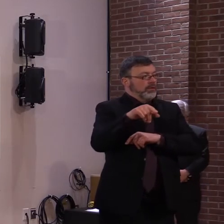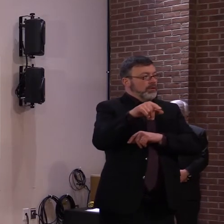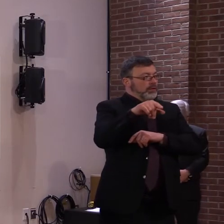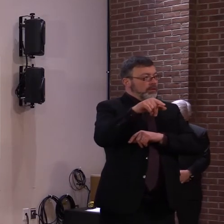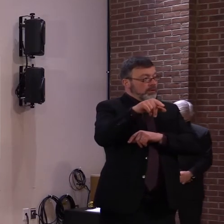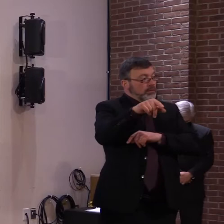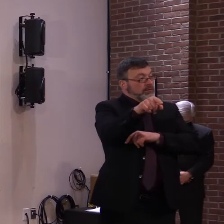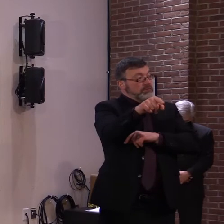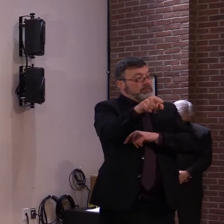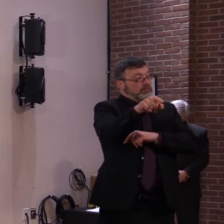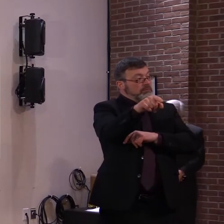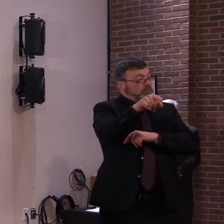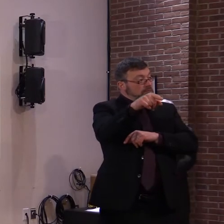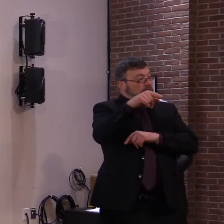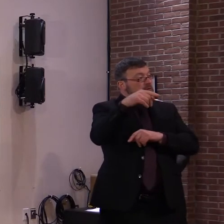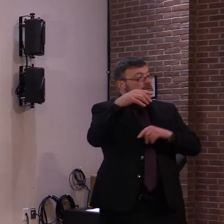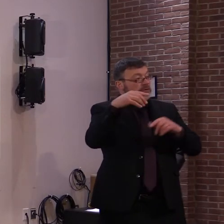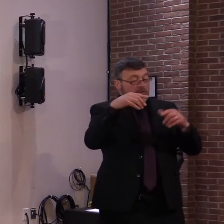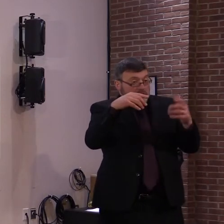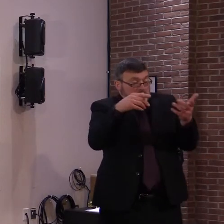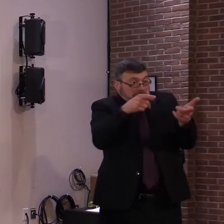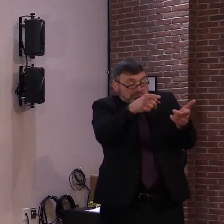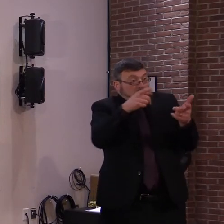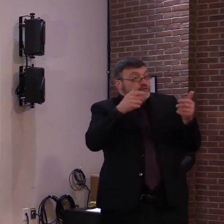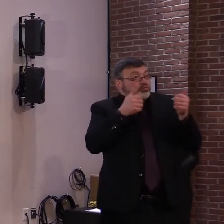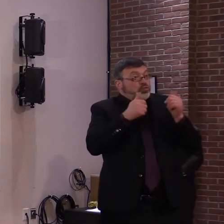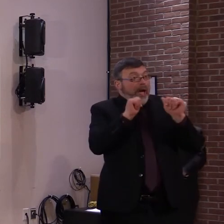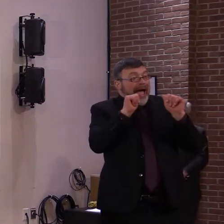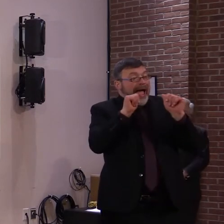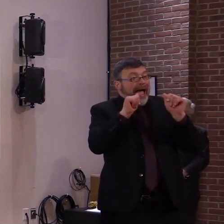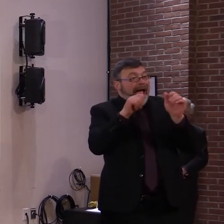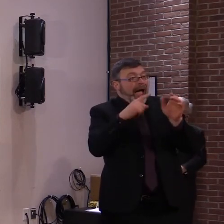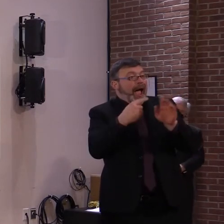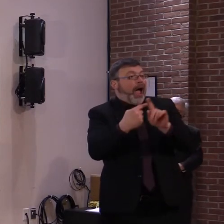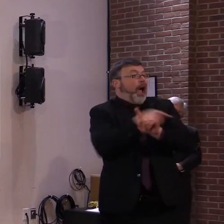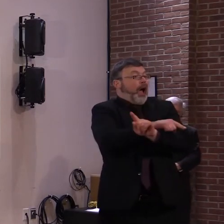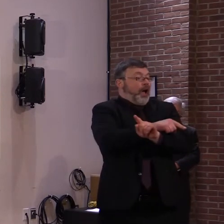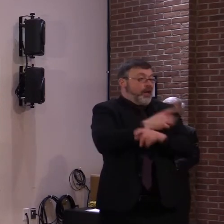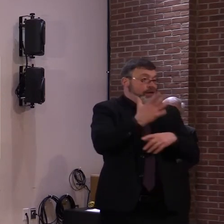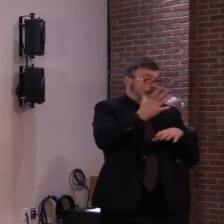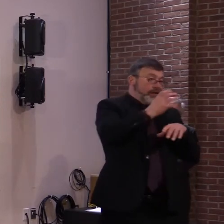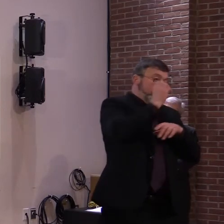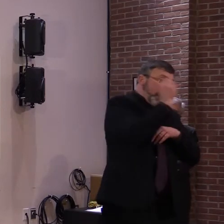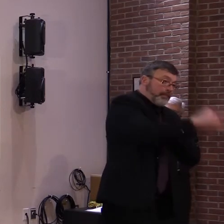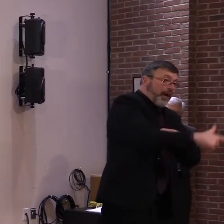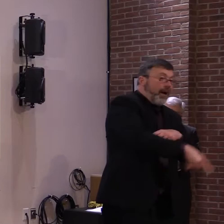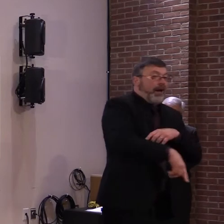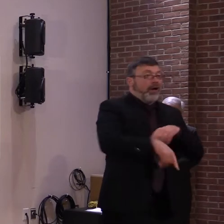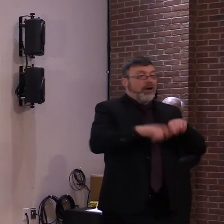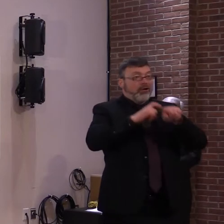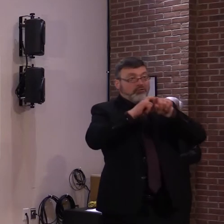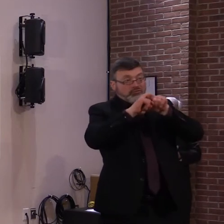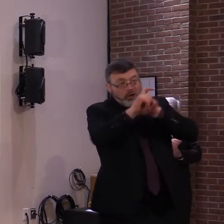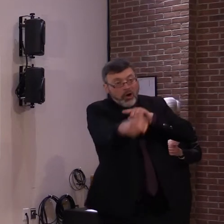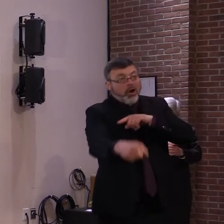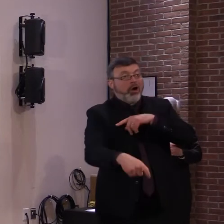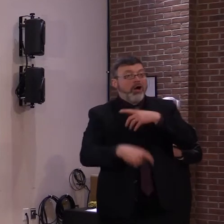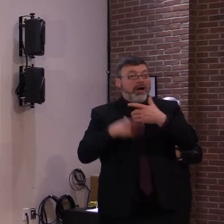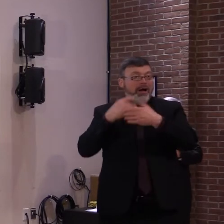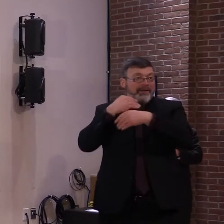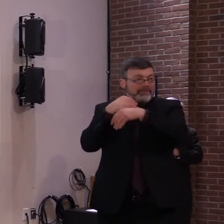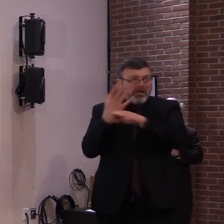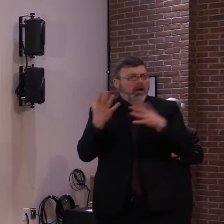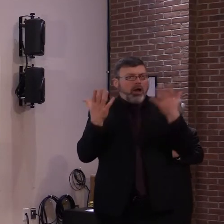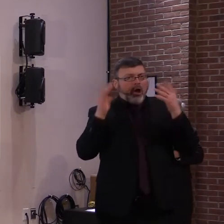information. And as I've mentioned previously, please don't call your own health care provider or hospital